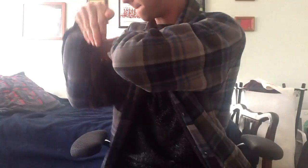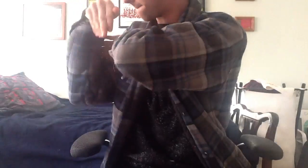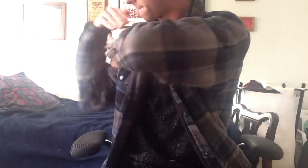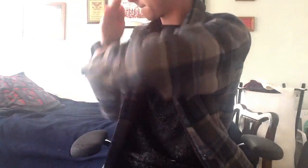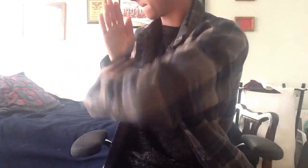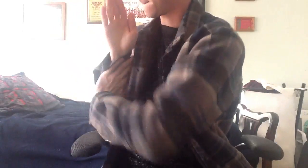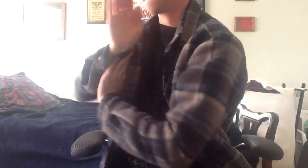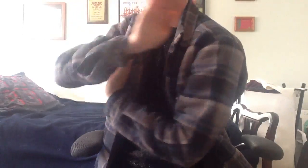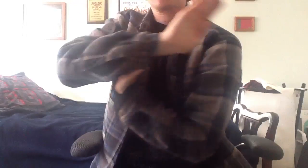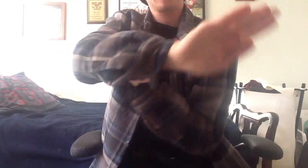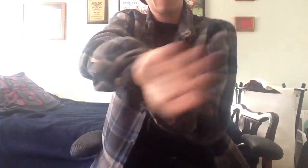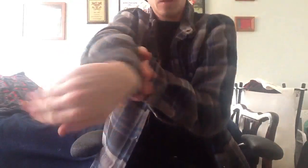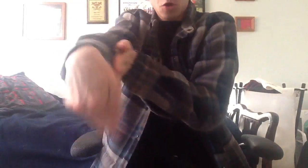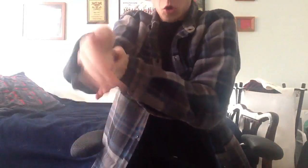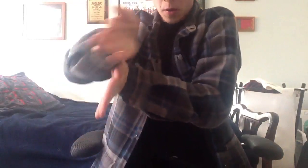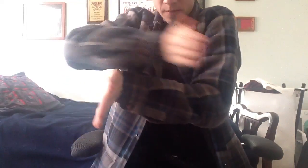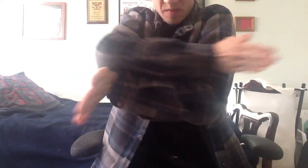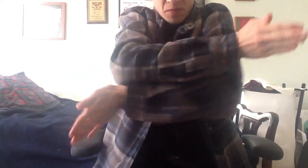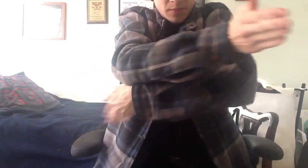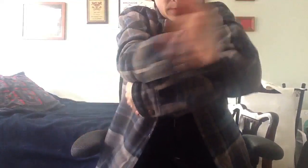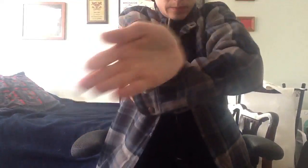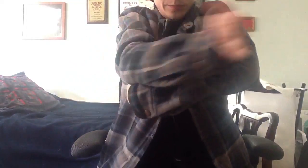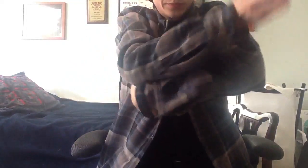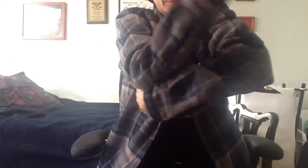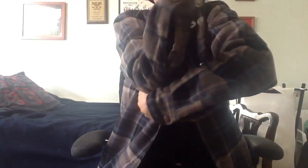Bad to the bone, red zippers, mic jizzle, nigga, gone